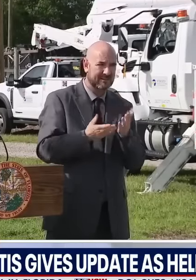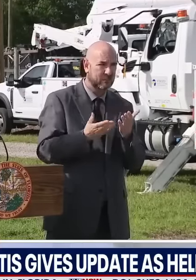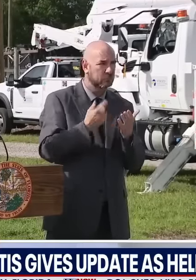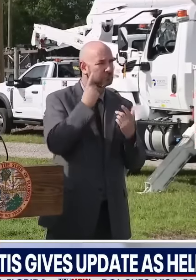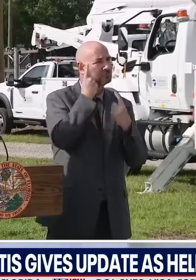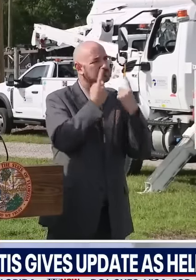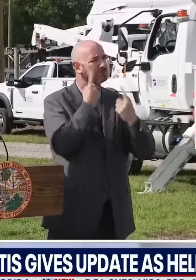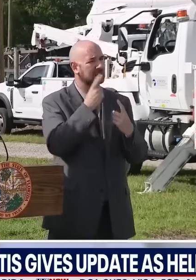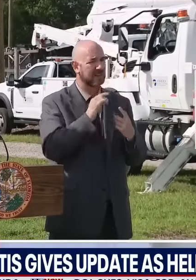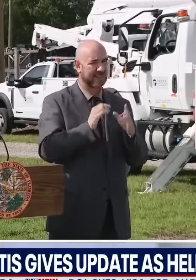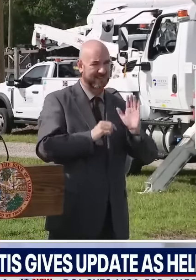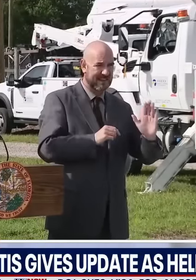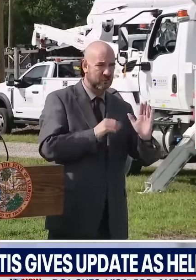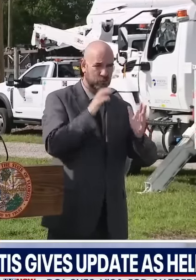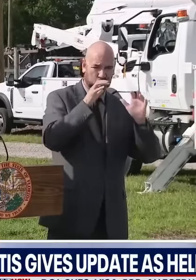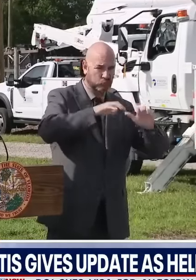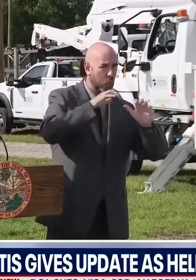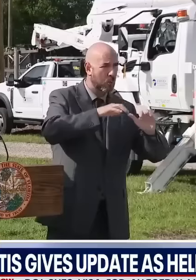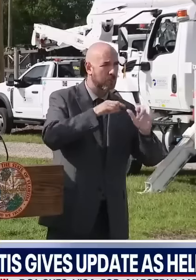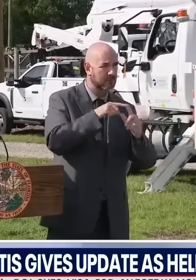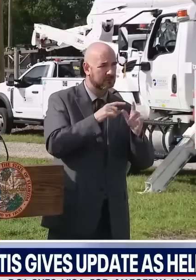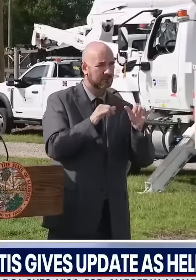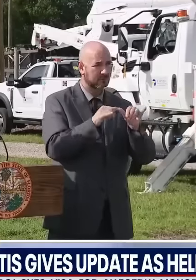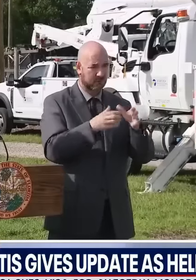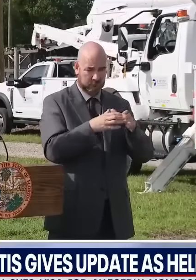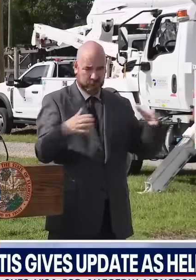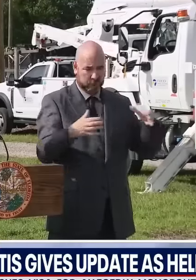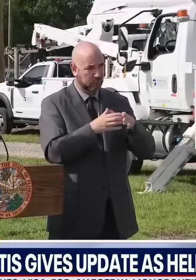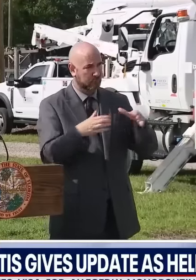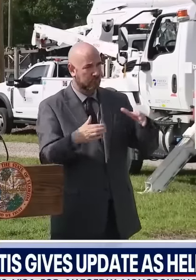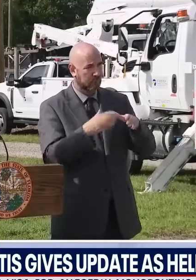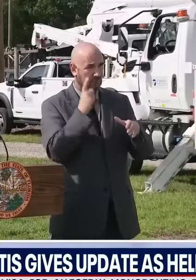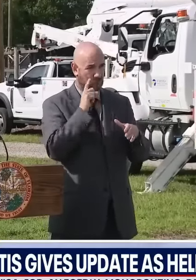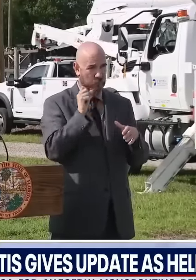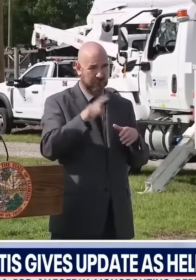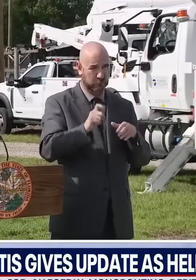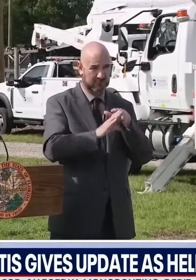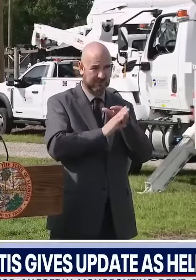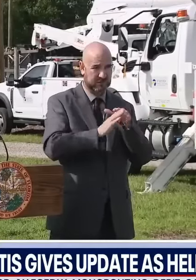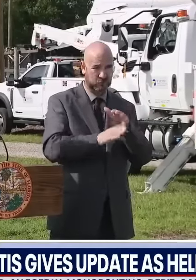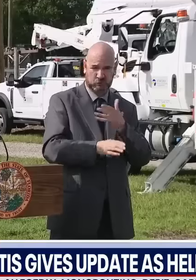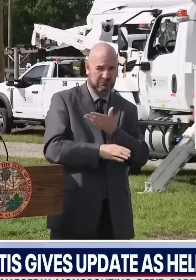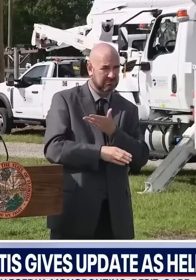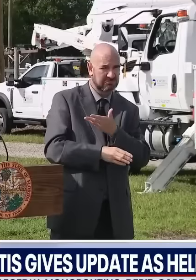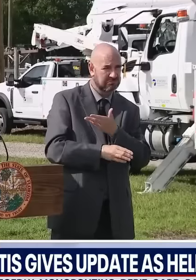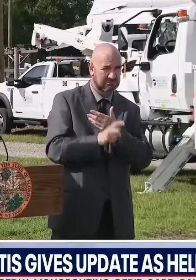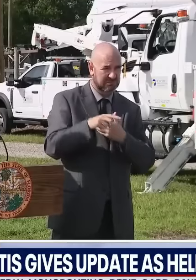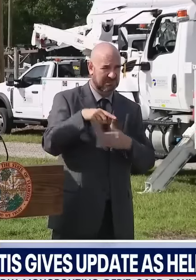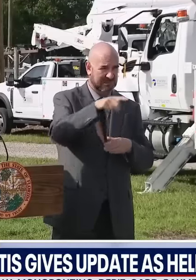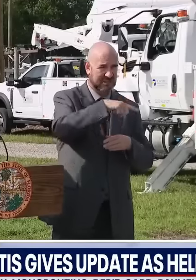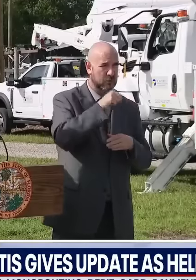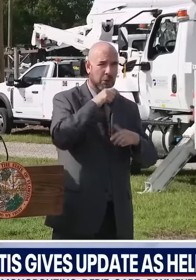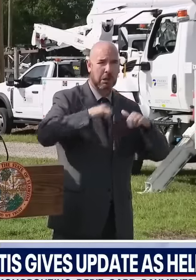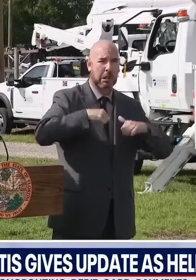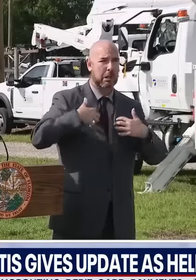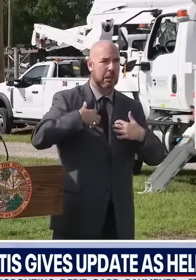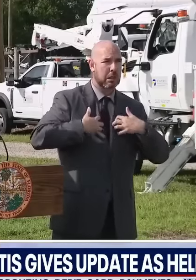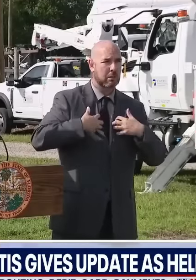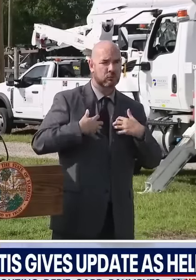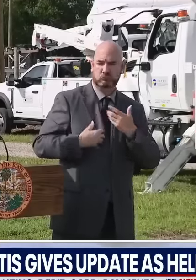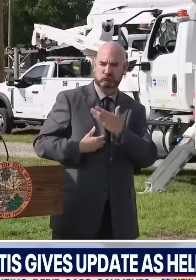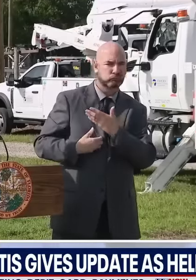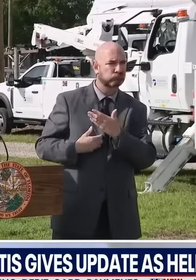to take some questions. Do you think that, like, what advice do you have for them to get the message? Do you think that these storms go badly?